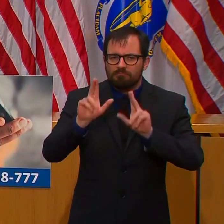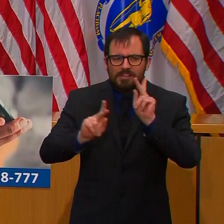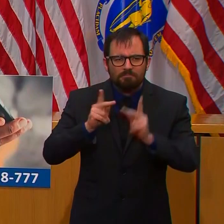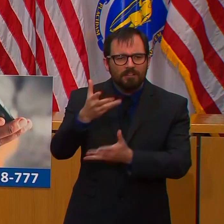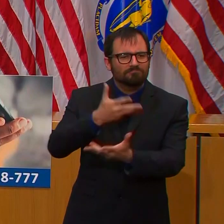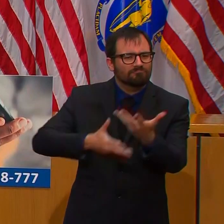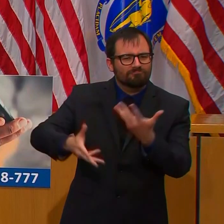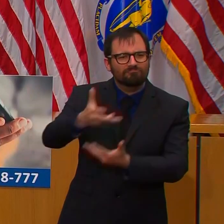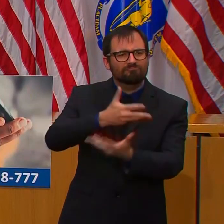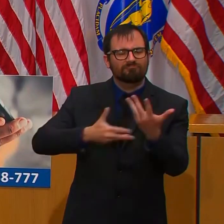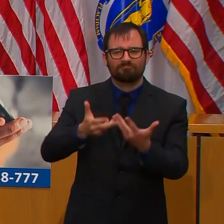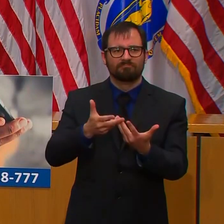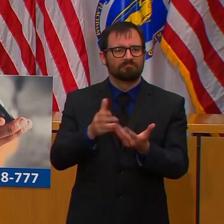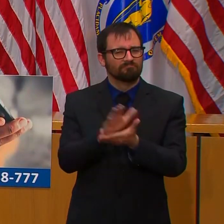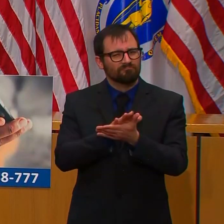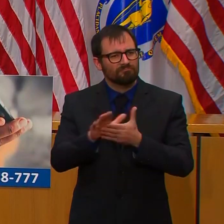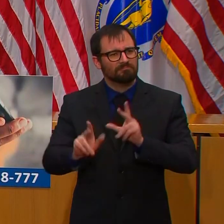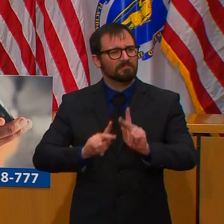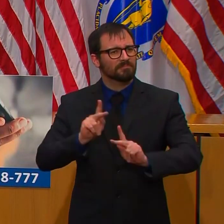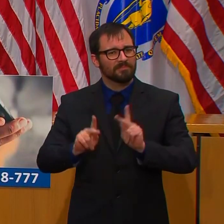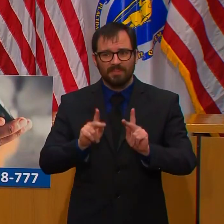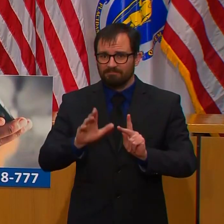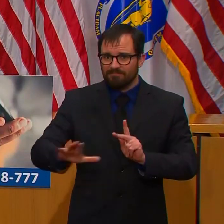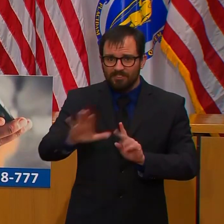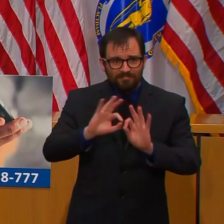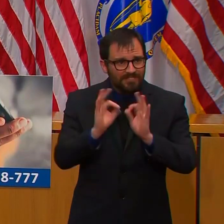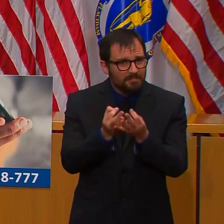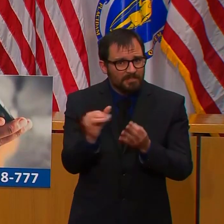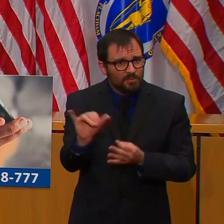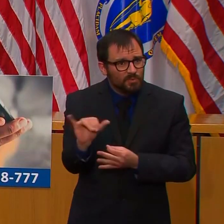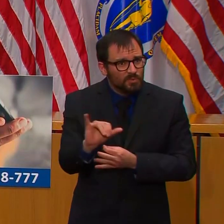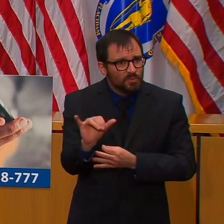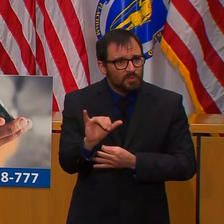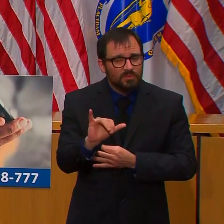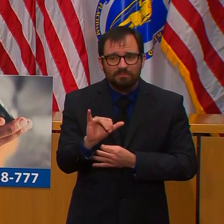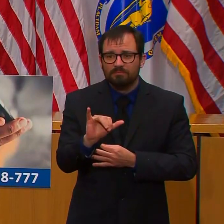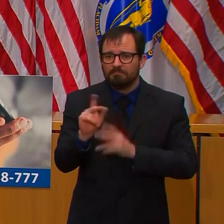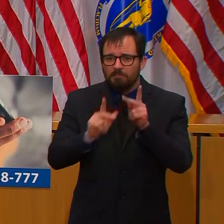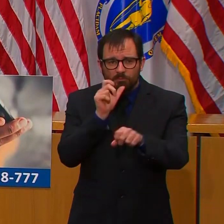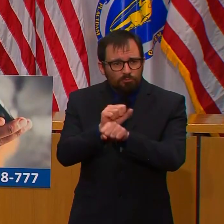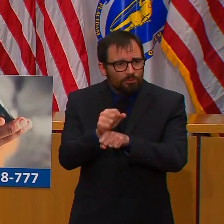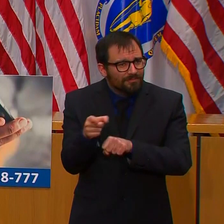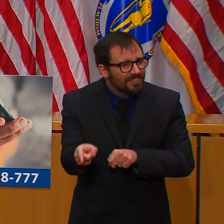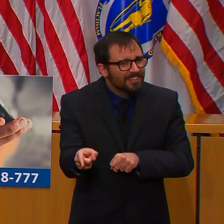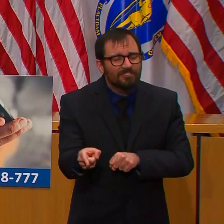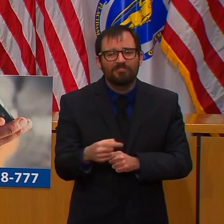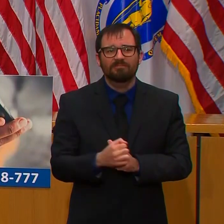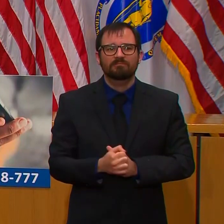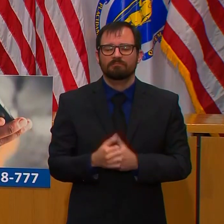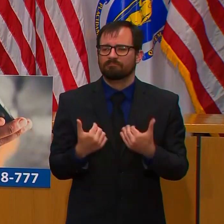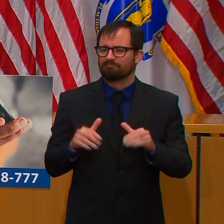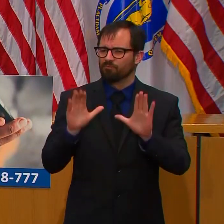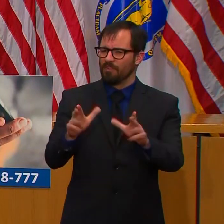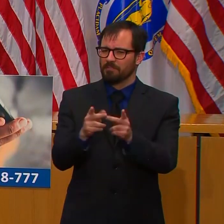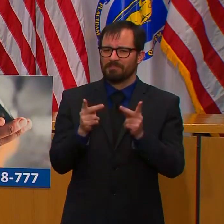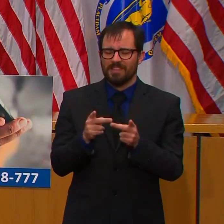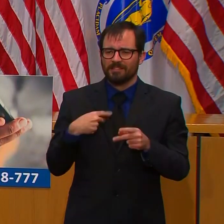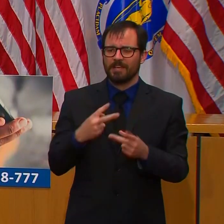their families, and the staff that works there, this episode